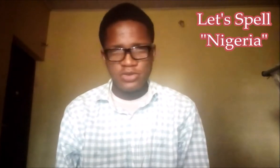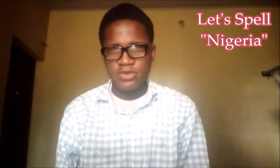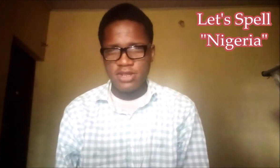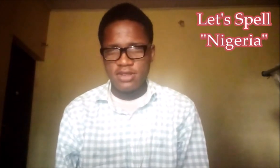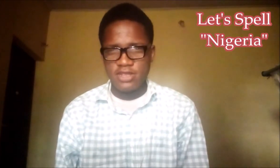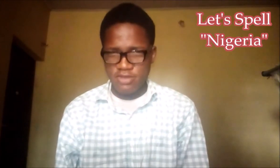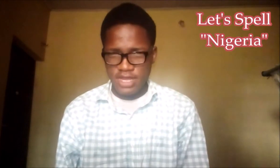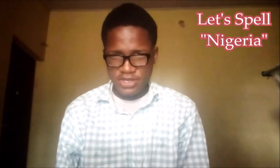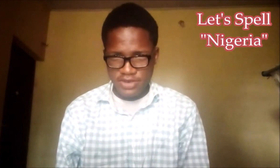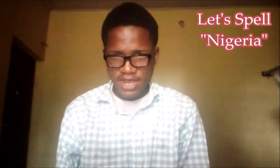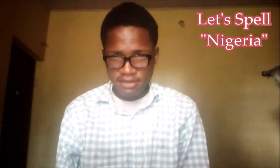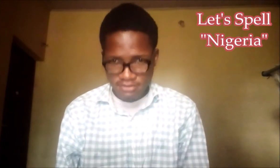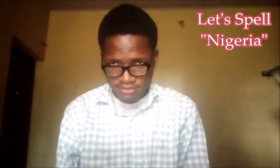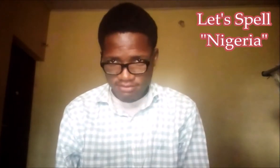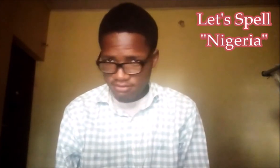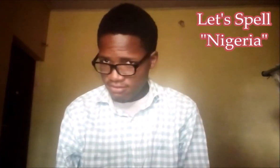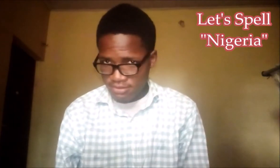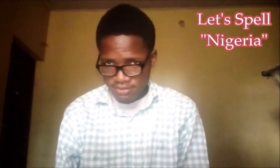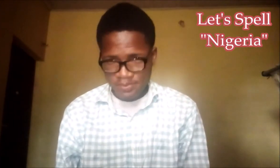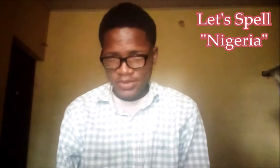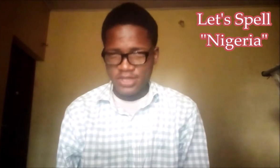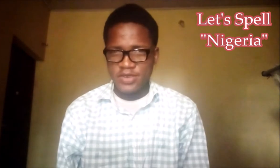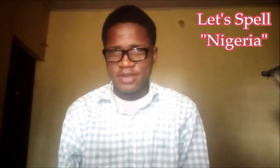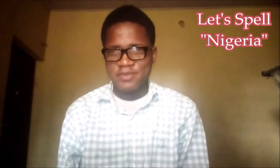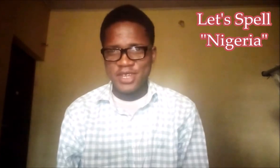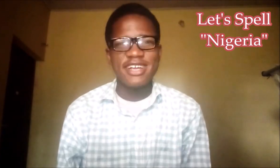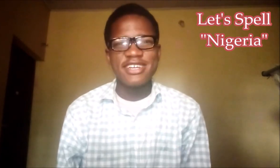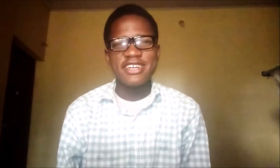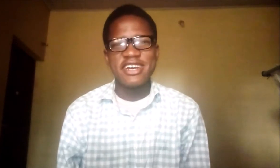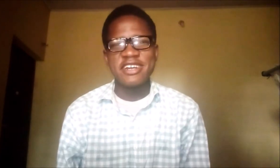let's do Nigeria. Nigeria. Um,